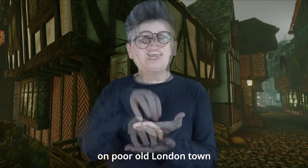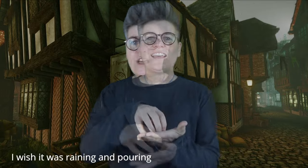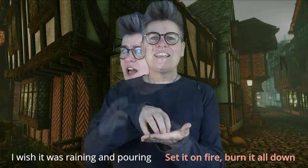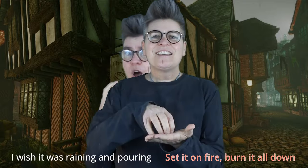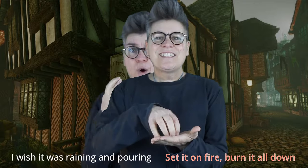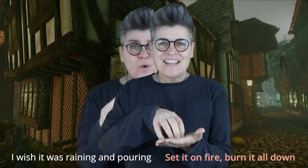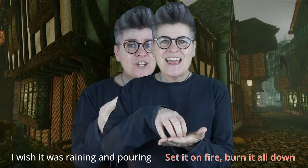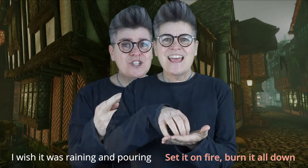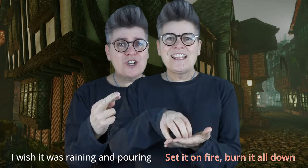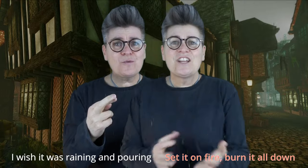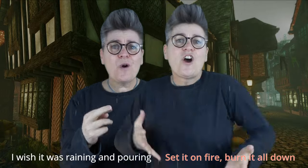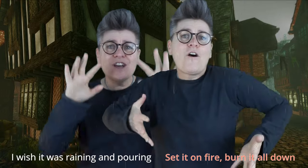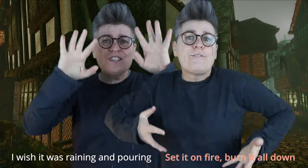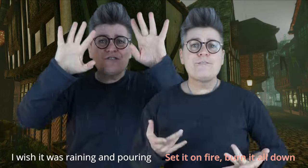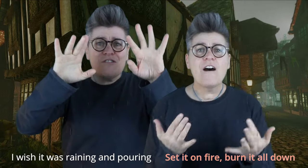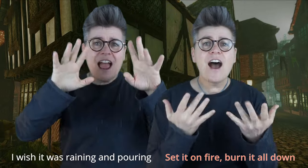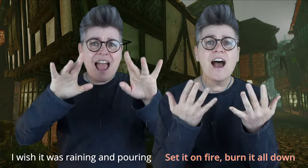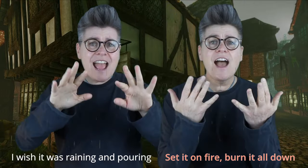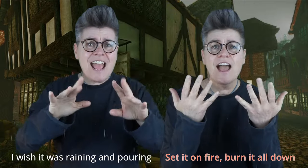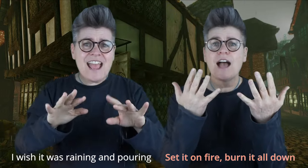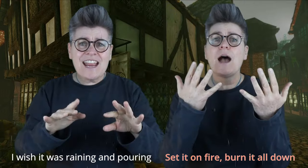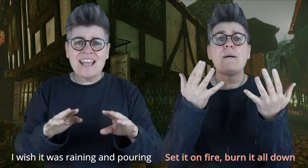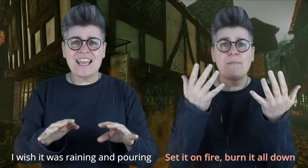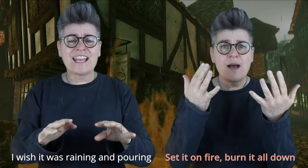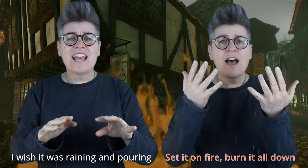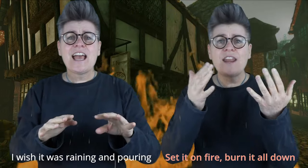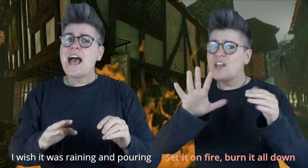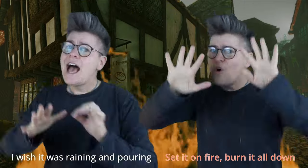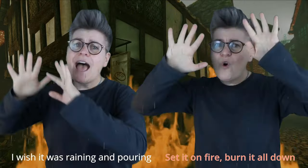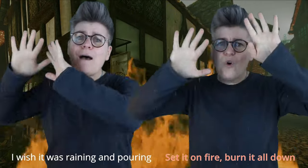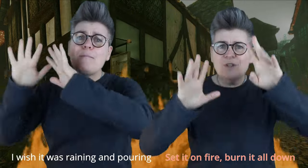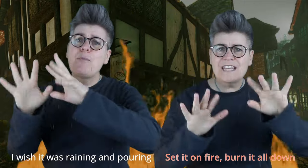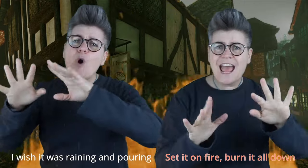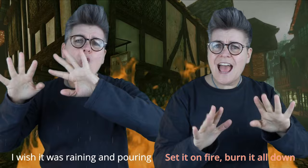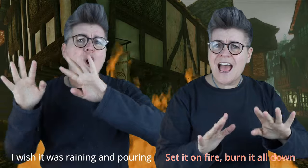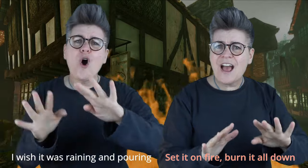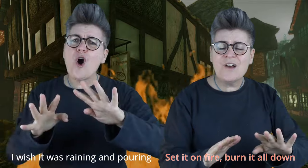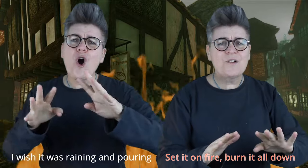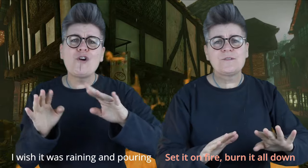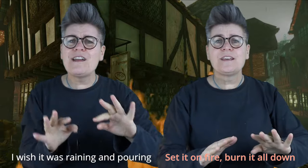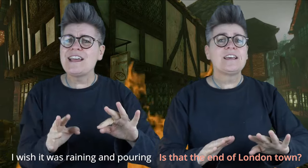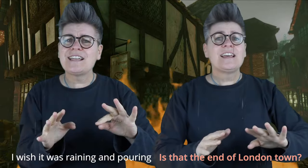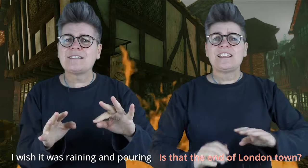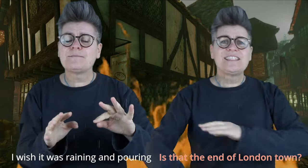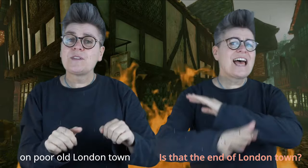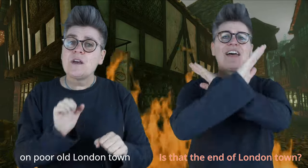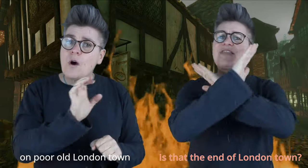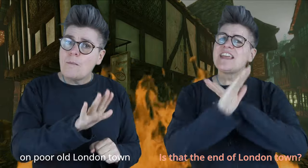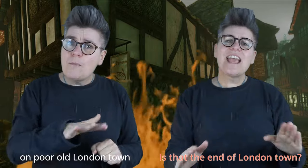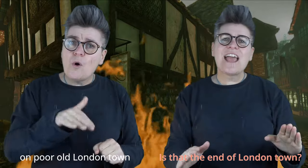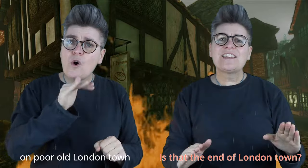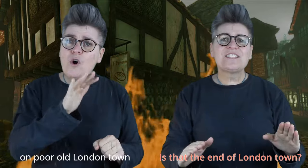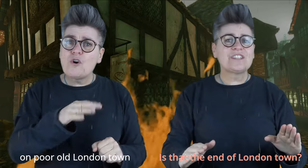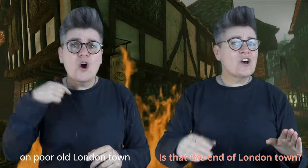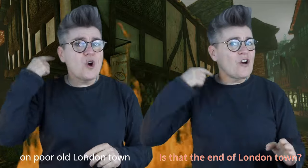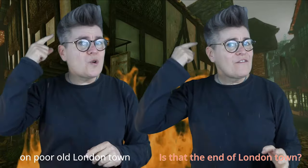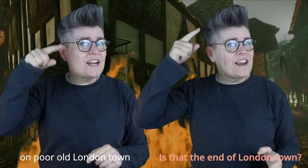I wish it was raining and